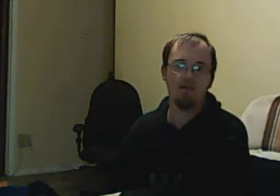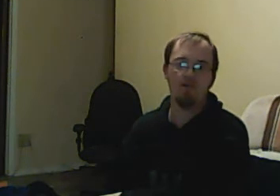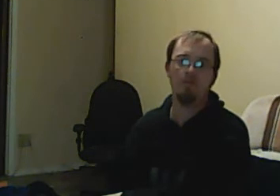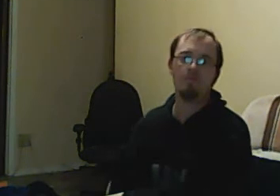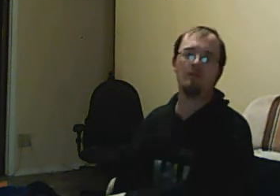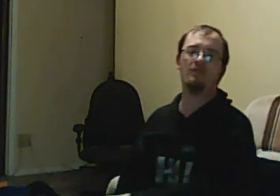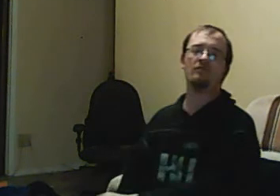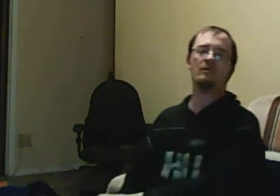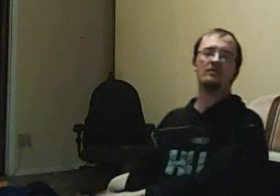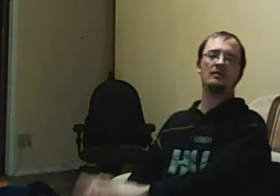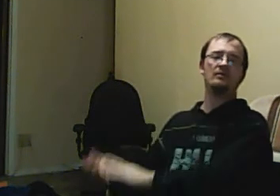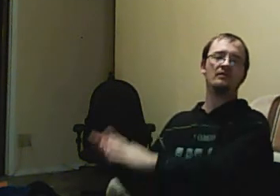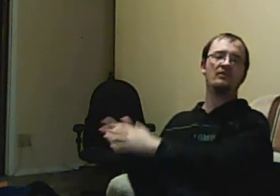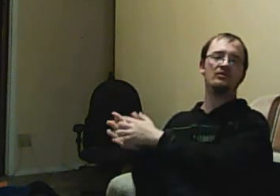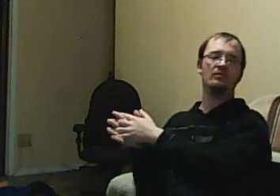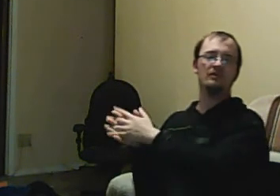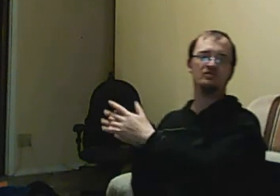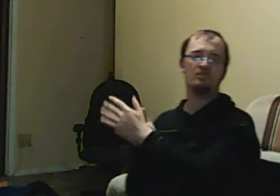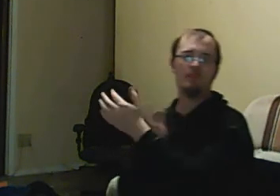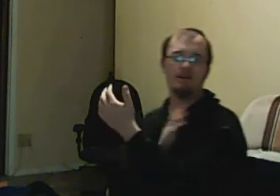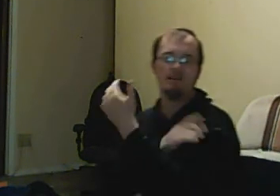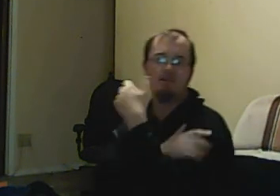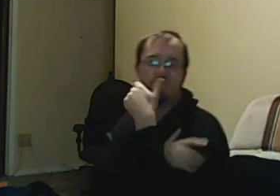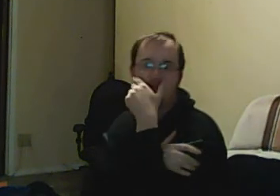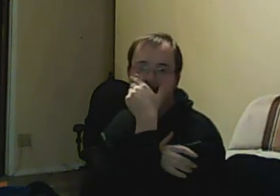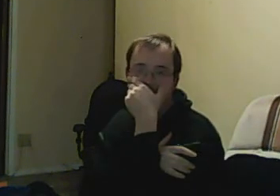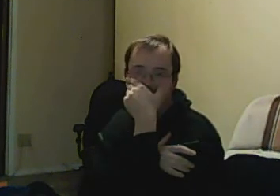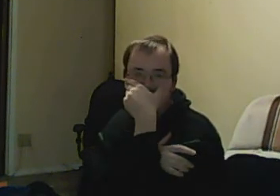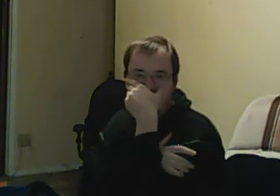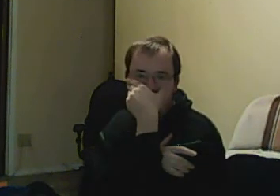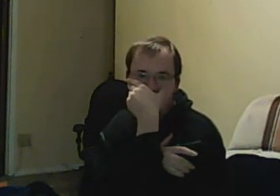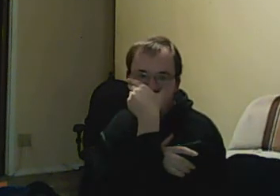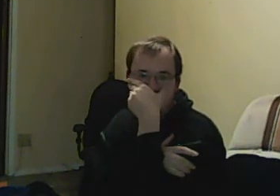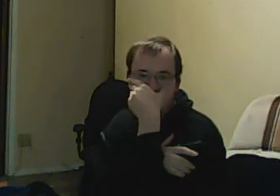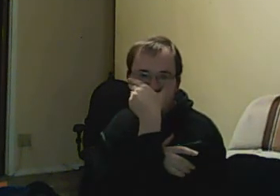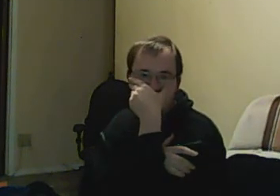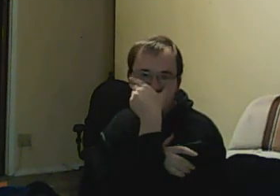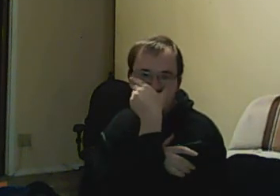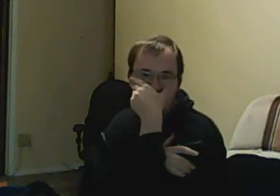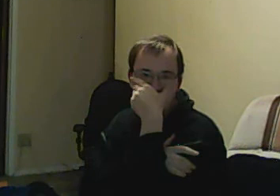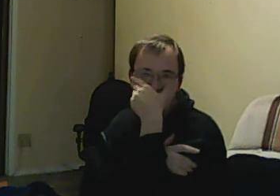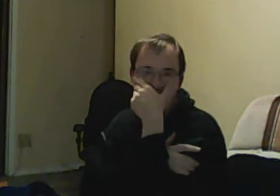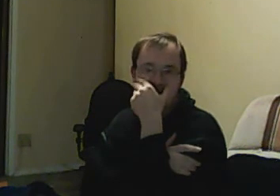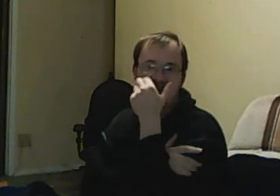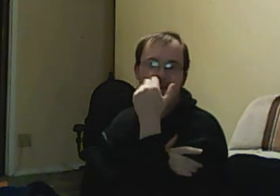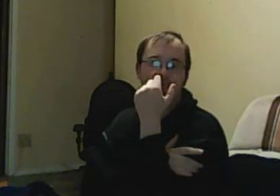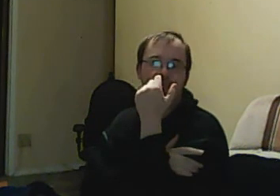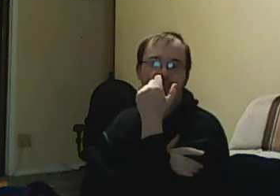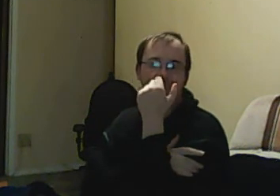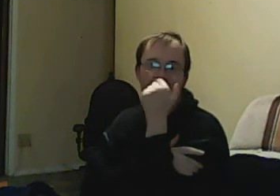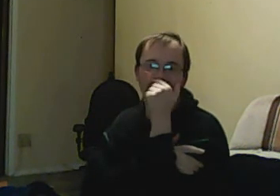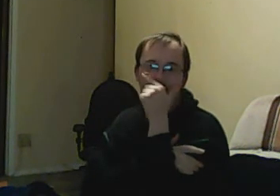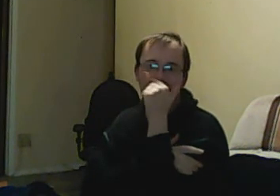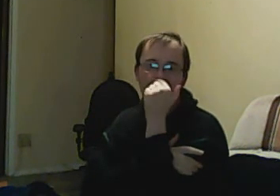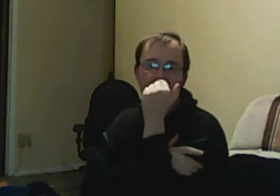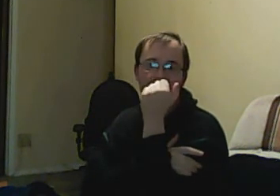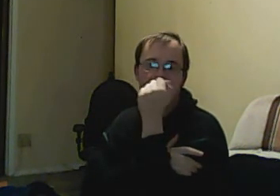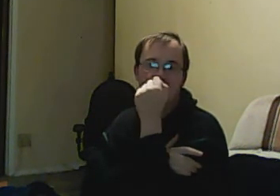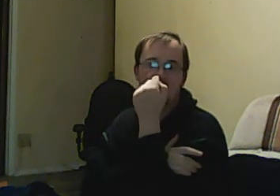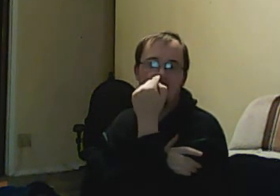who was paralyzed from the waist down and confronted her wheelchair. Brandon goes, the dynamics between Emma, Rick, Spinner, and Jimmy were developed to the extent that every